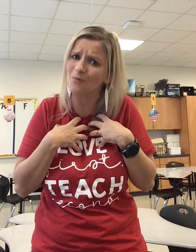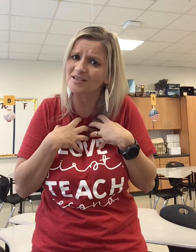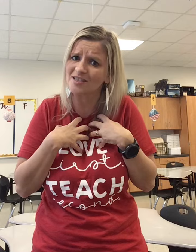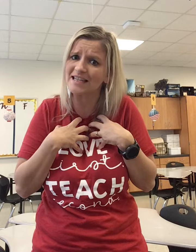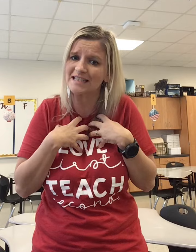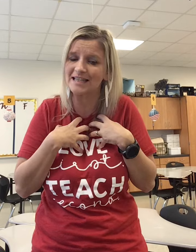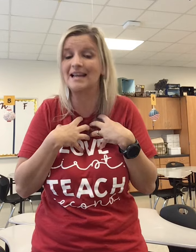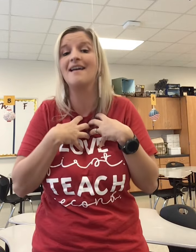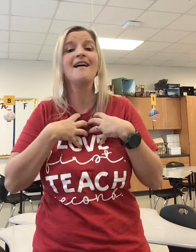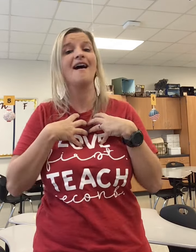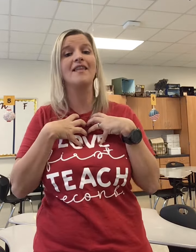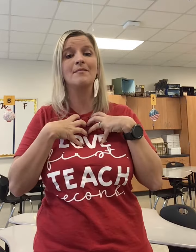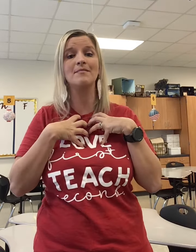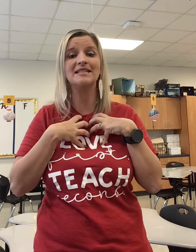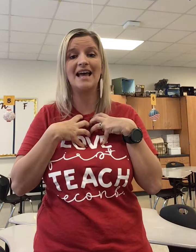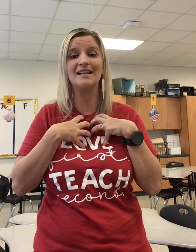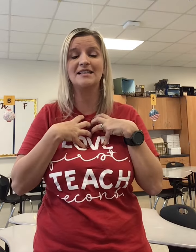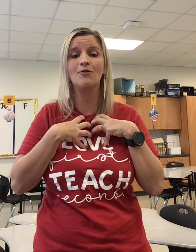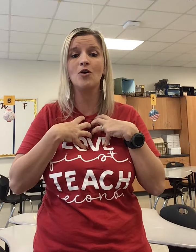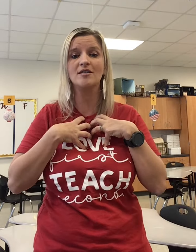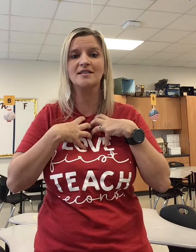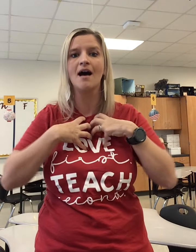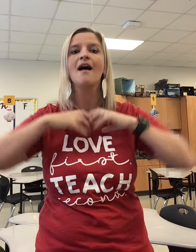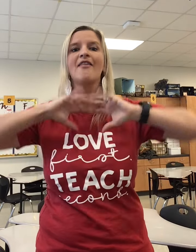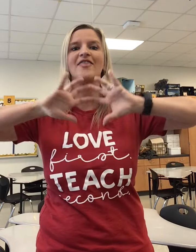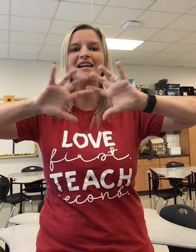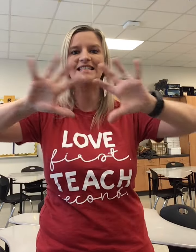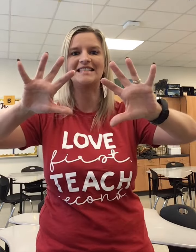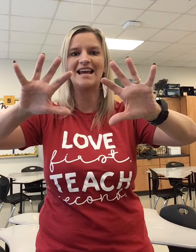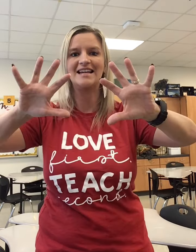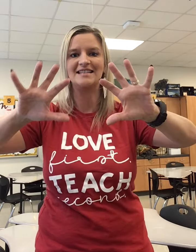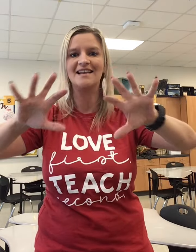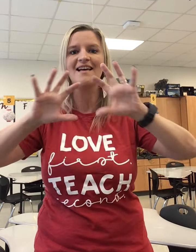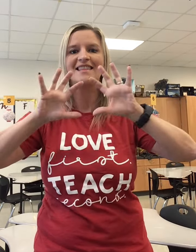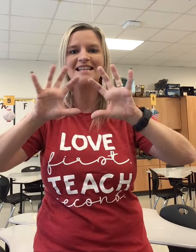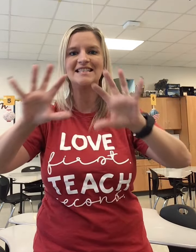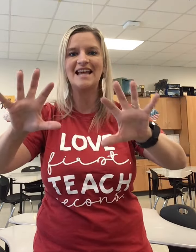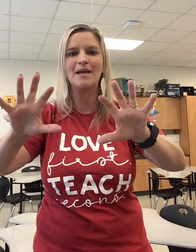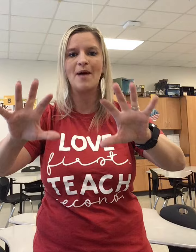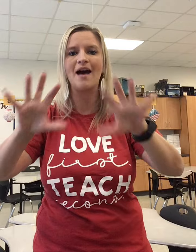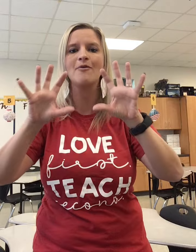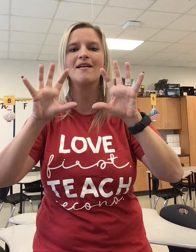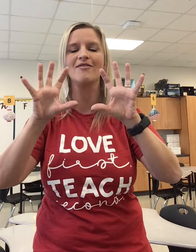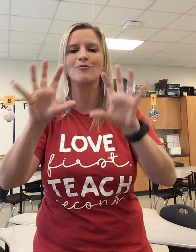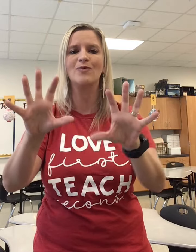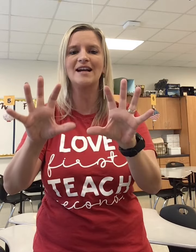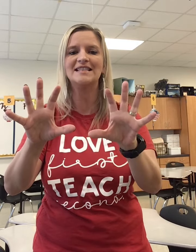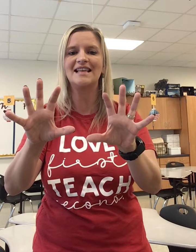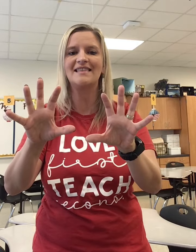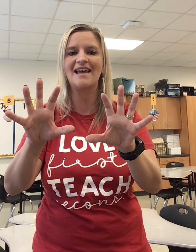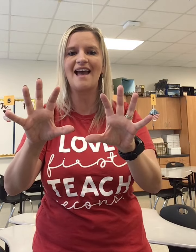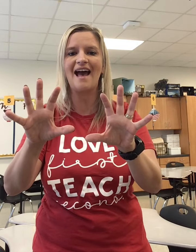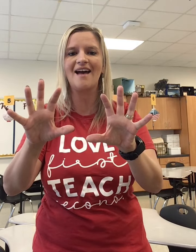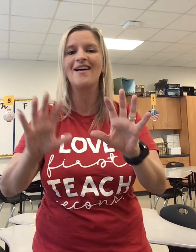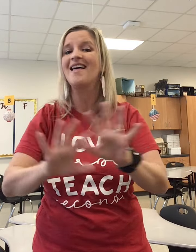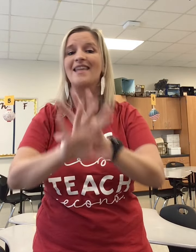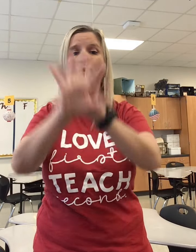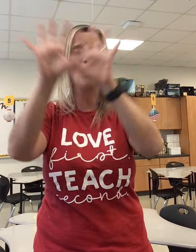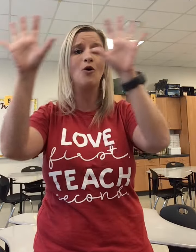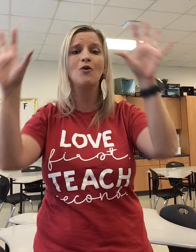what's listed. And then Amendment 10 is, of course, the states. The state power and the rights that they have. That whole